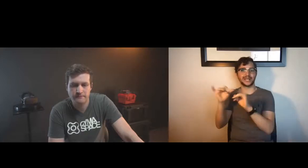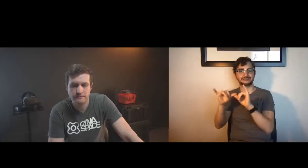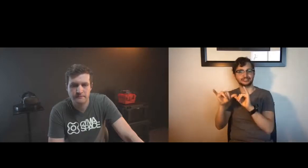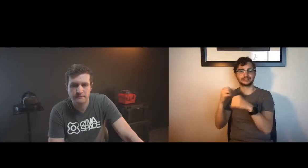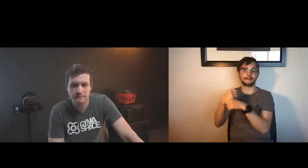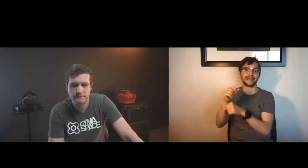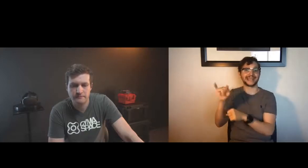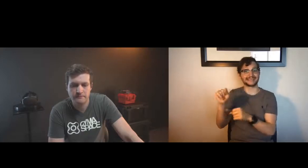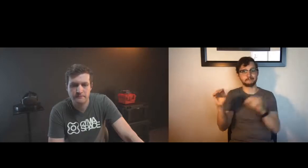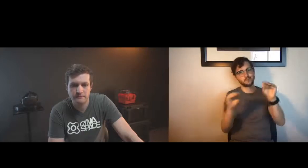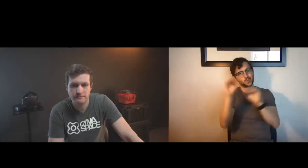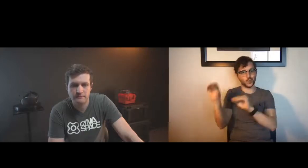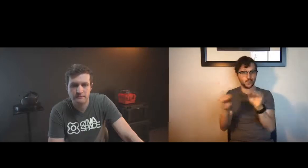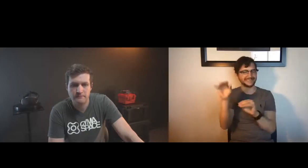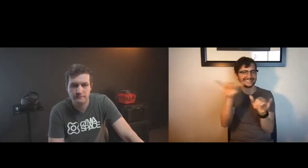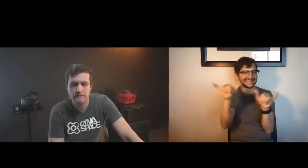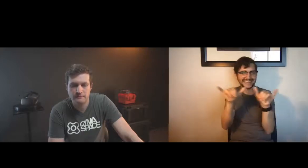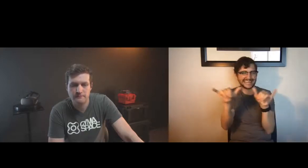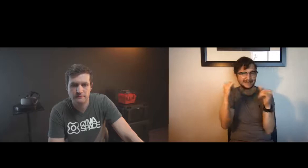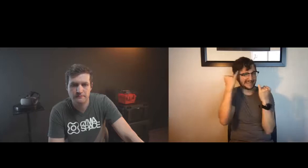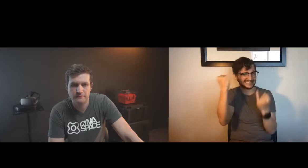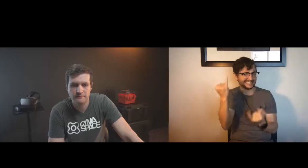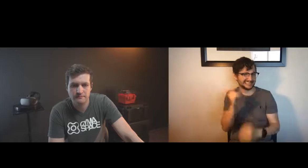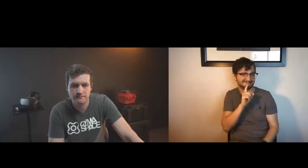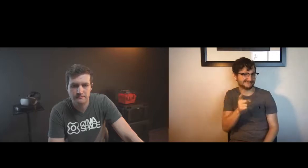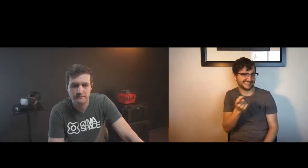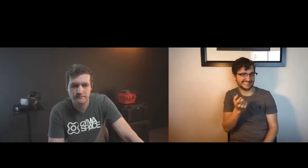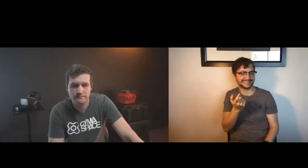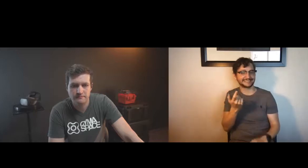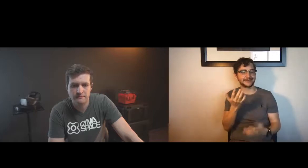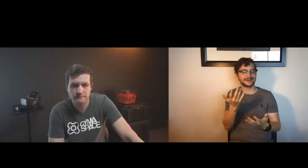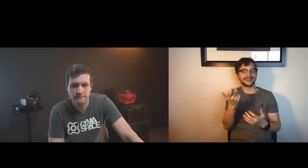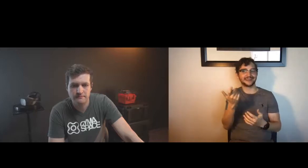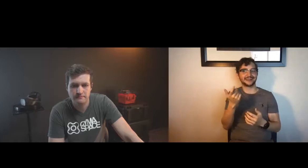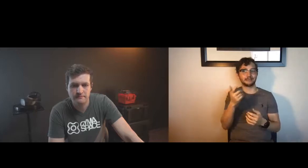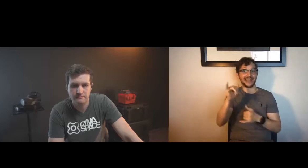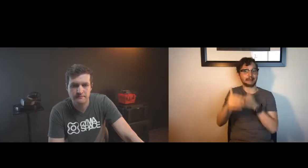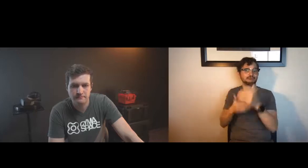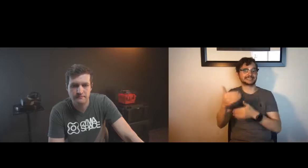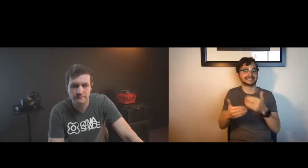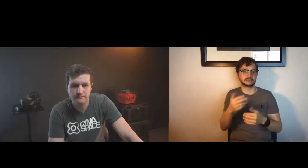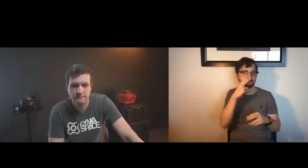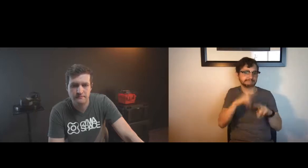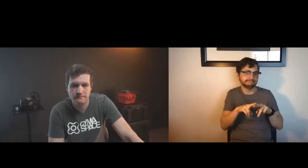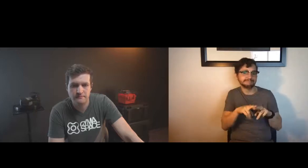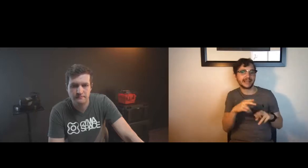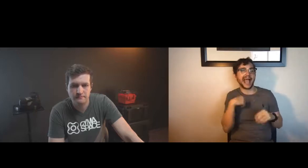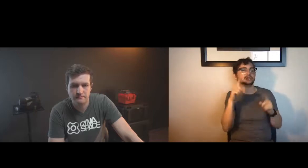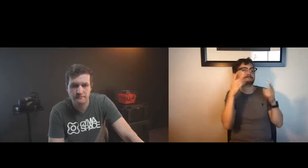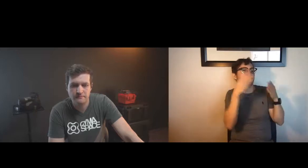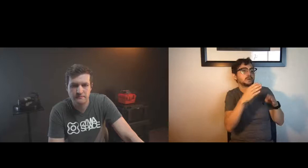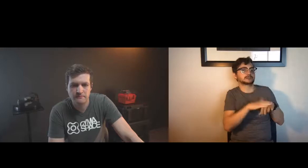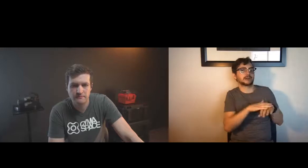something to be online i would give it to an engineer and they make the pieces move they make all the parts move so it's the same concept